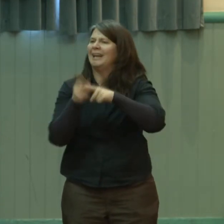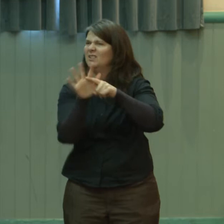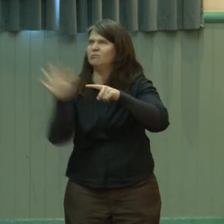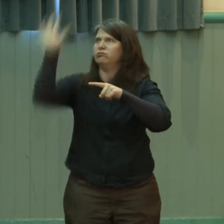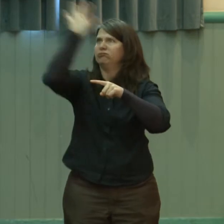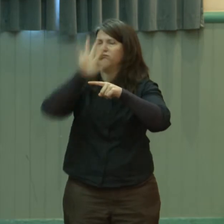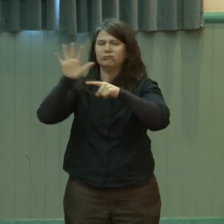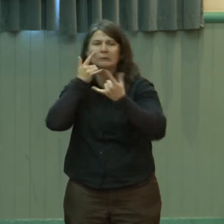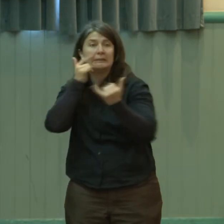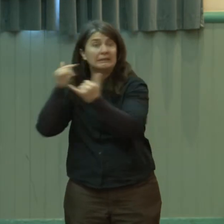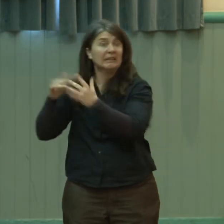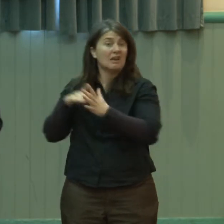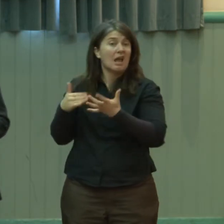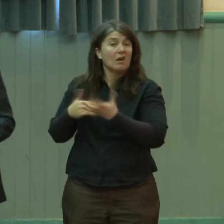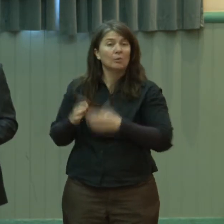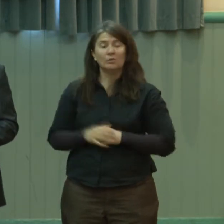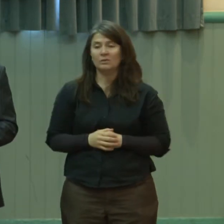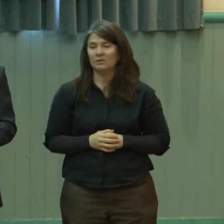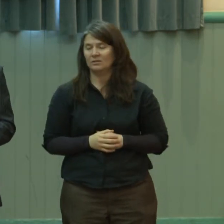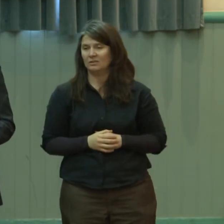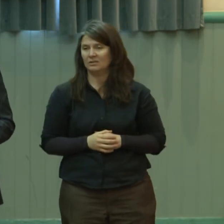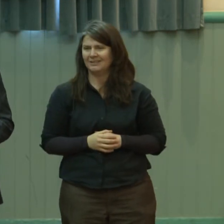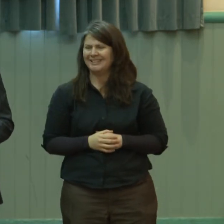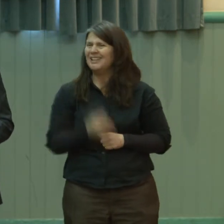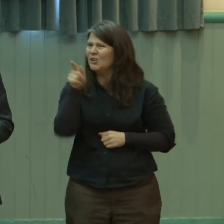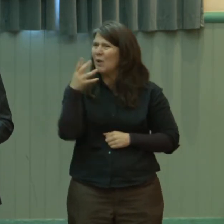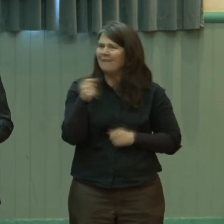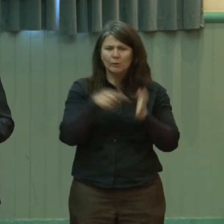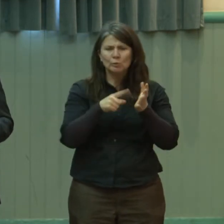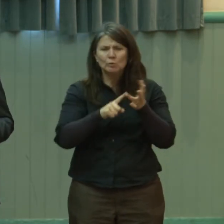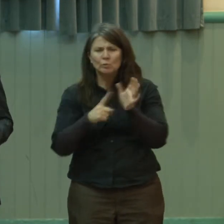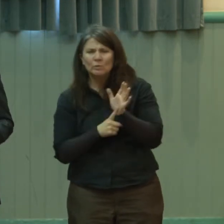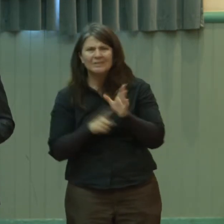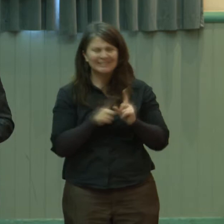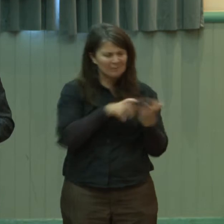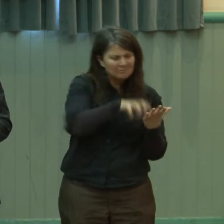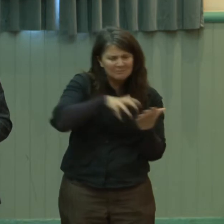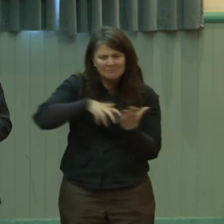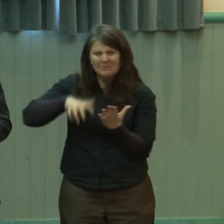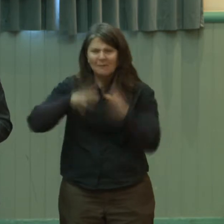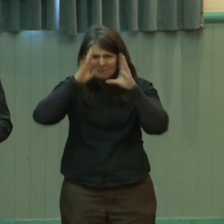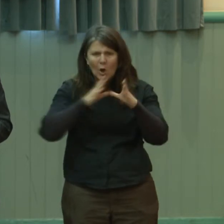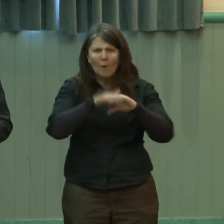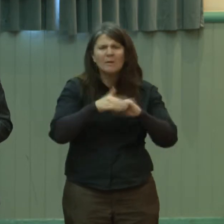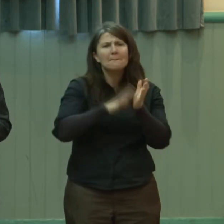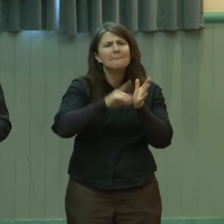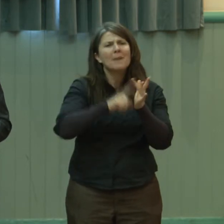But if you use those kind of instruments that are looking for mild mental health problems, they find about 50